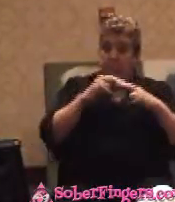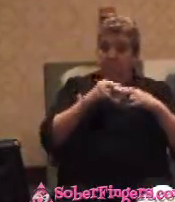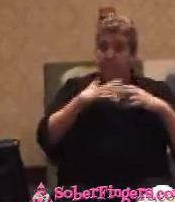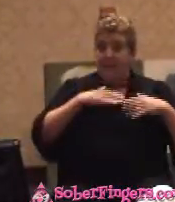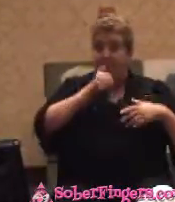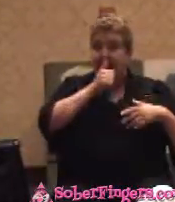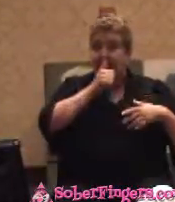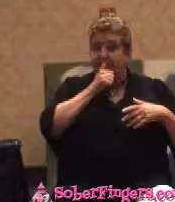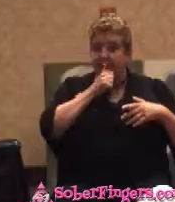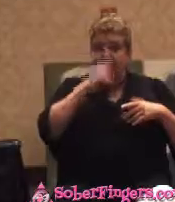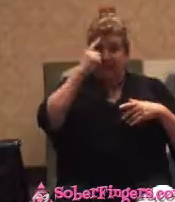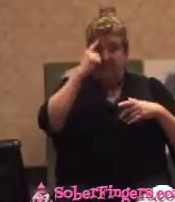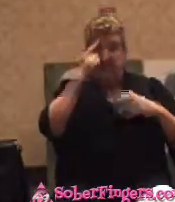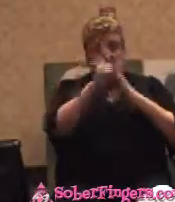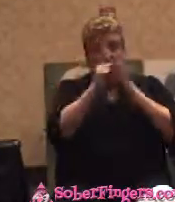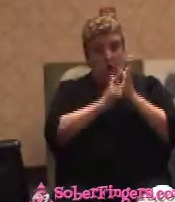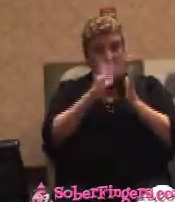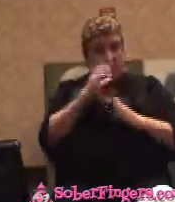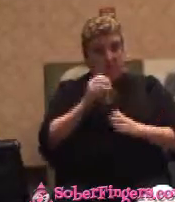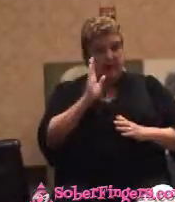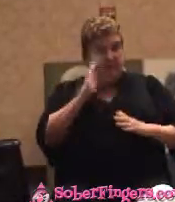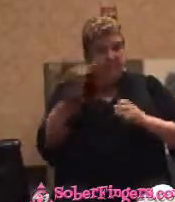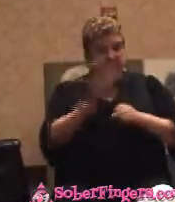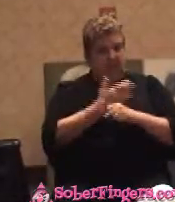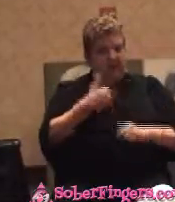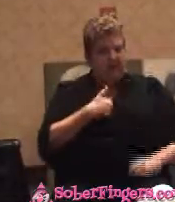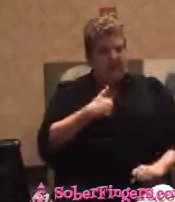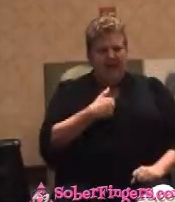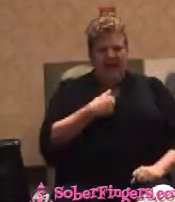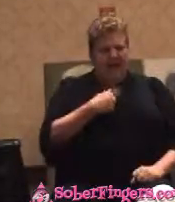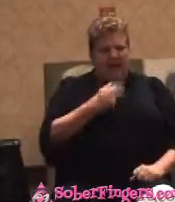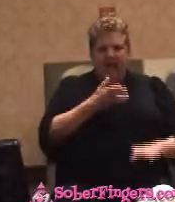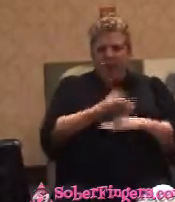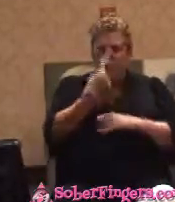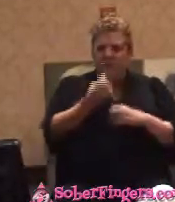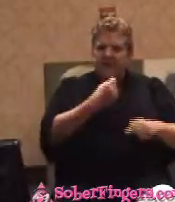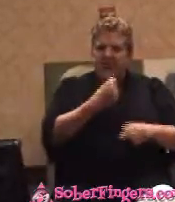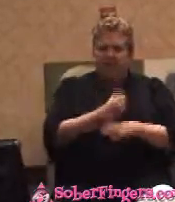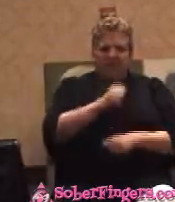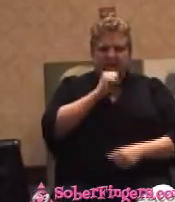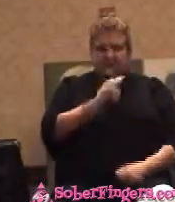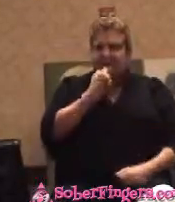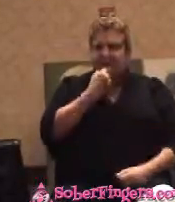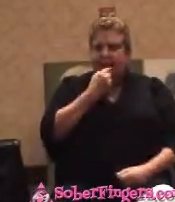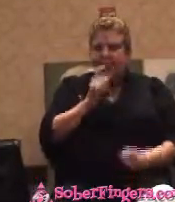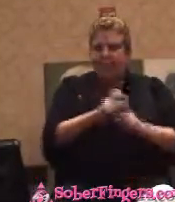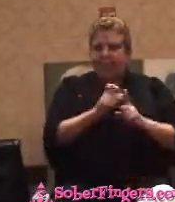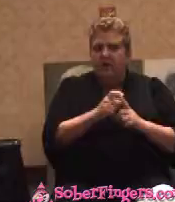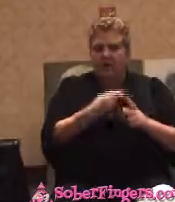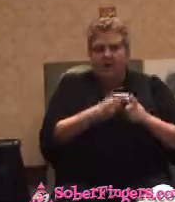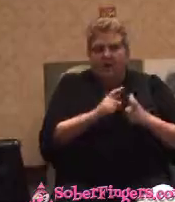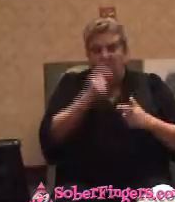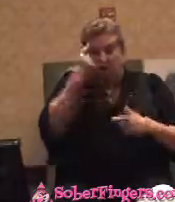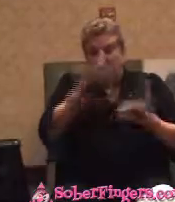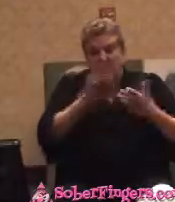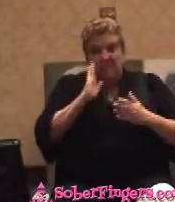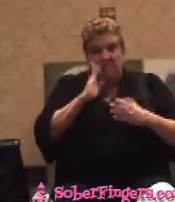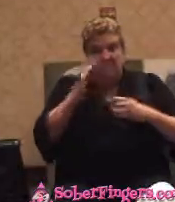And after about a year, they hadn't said a damn word of me going to AA for a year. And I figured they'd fire me for going to AA. Finally, I decided